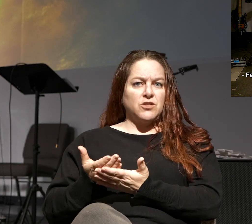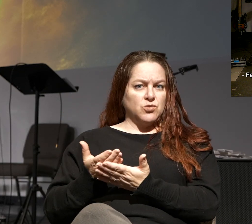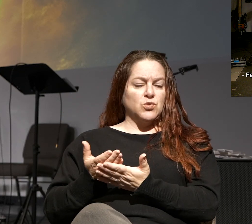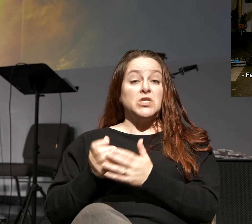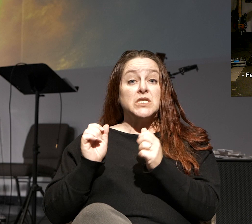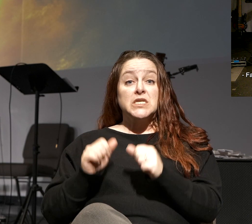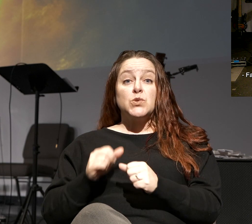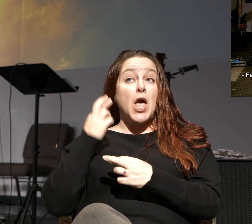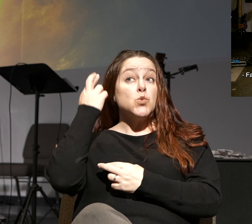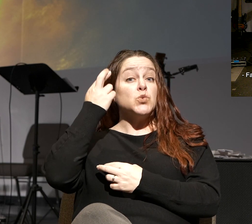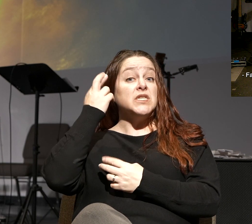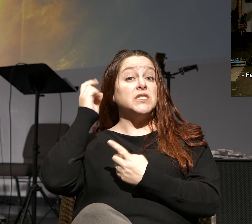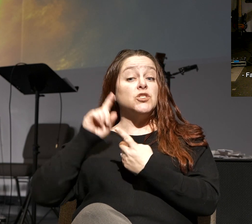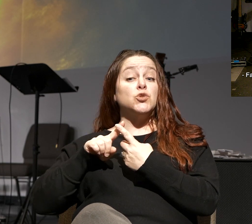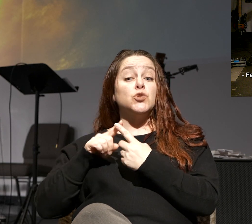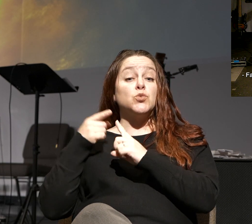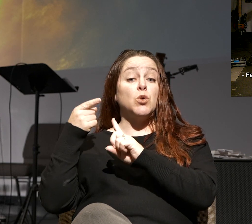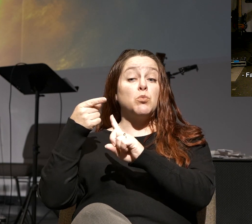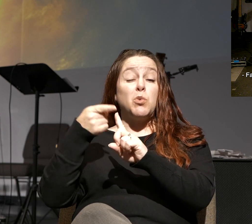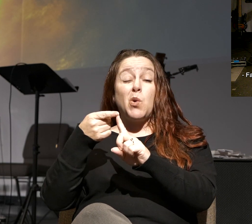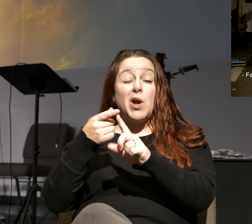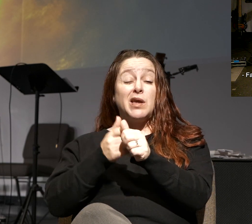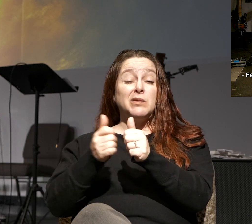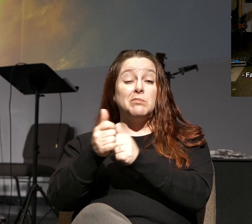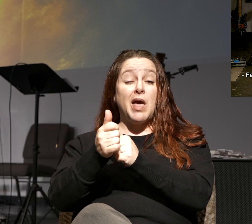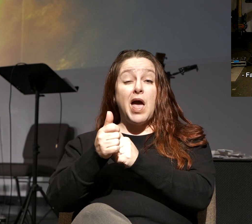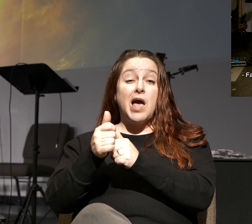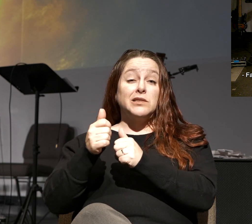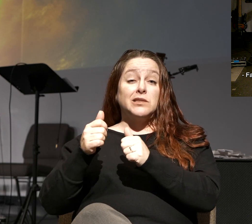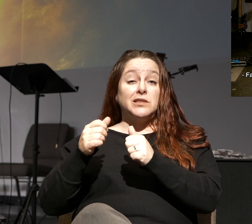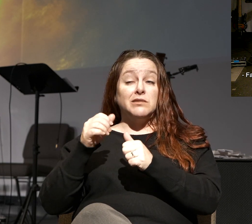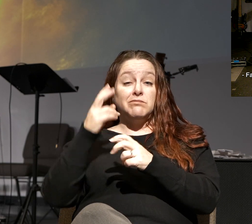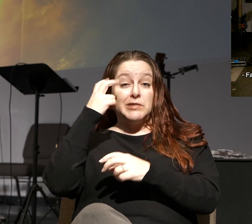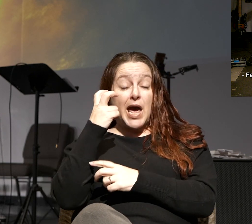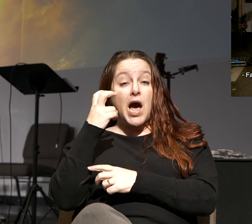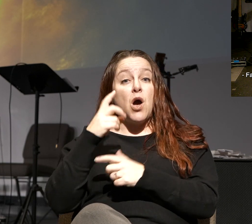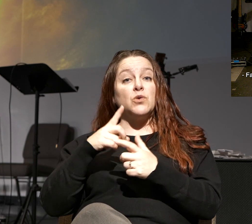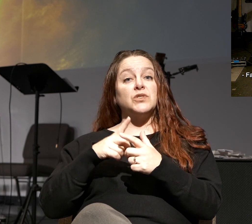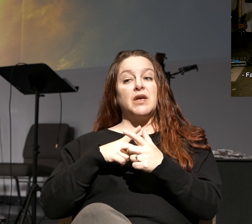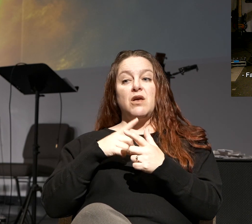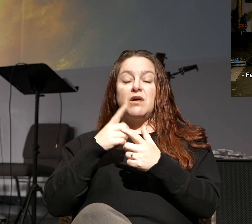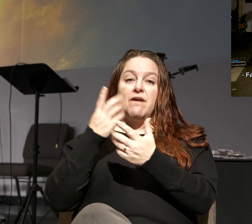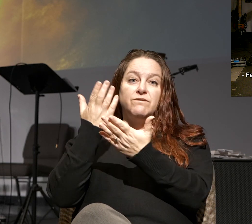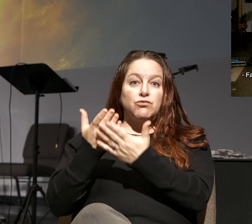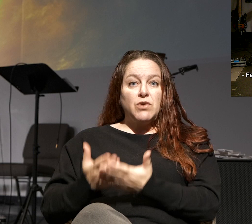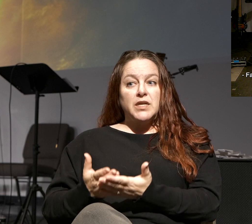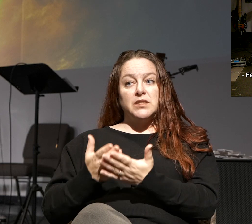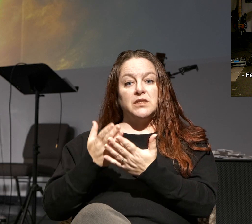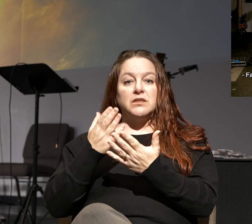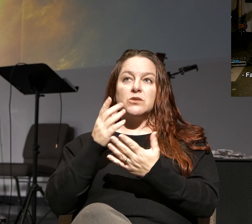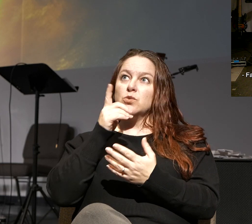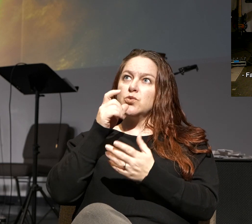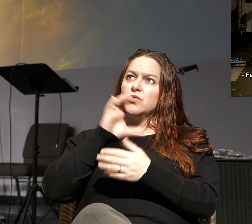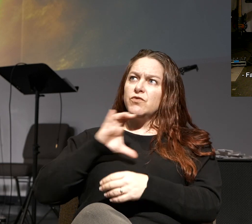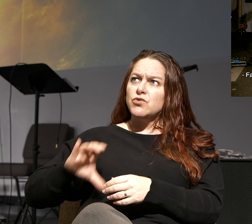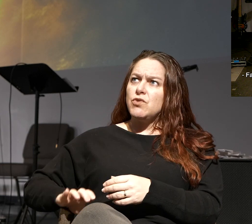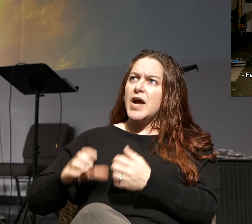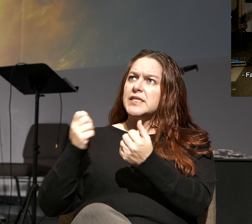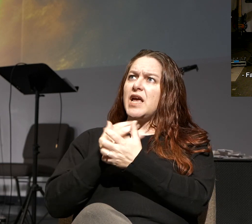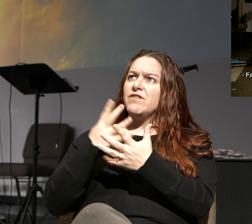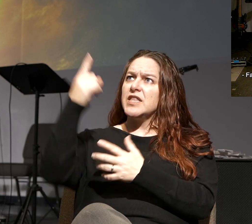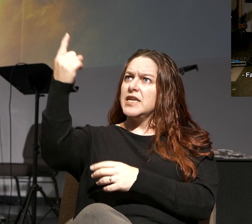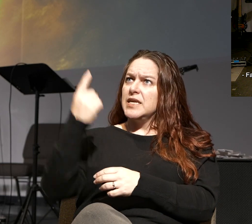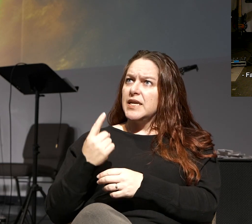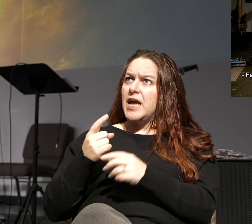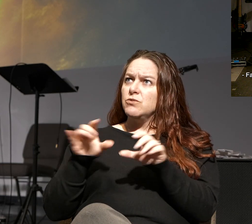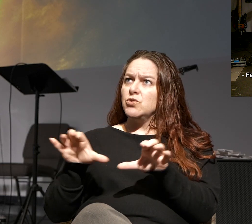You can reason to a point of probability beyond a reasonable doubt in the veracity and validity of who Christ is and what He came